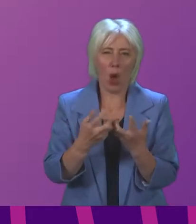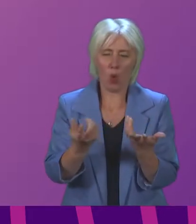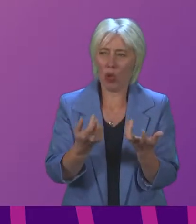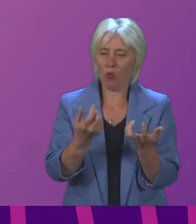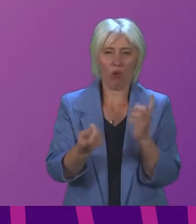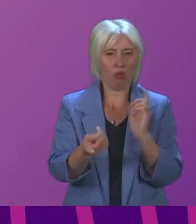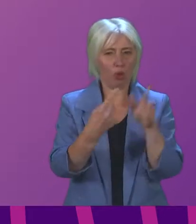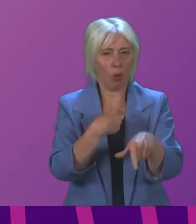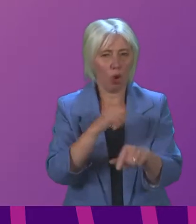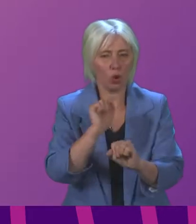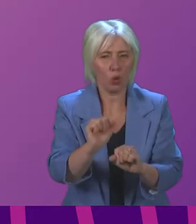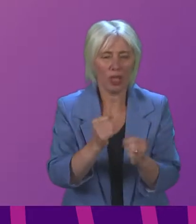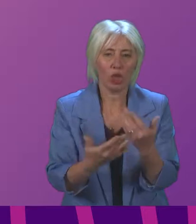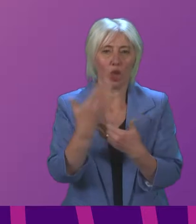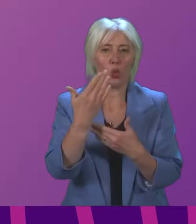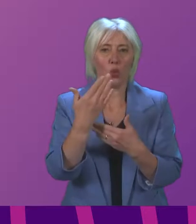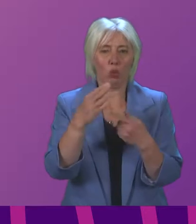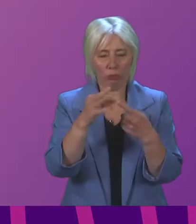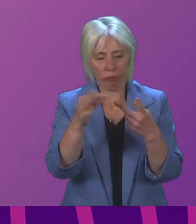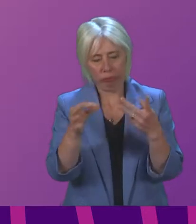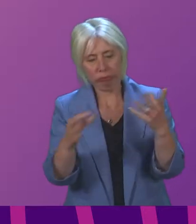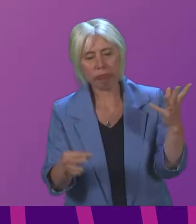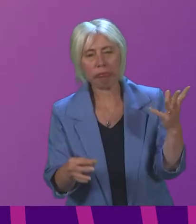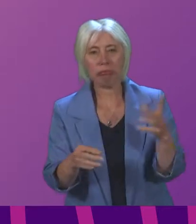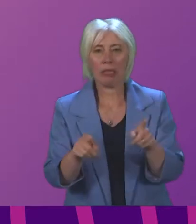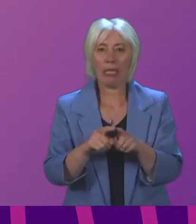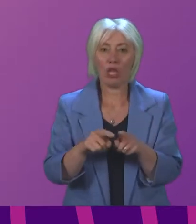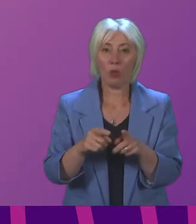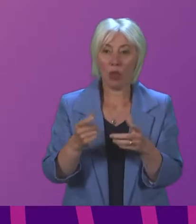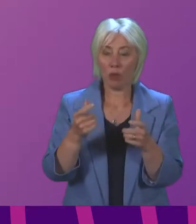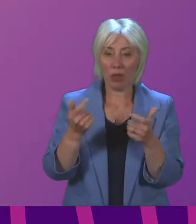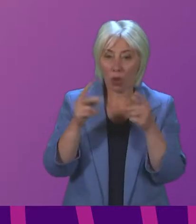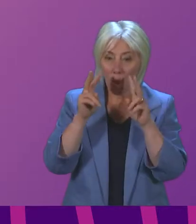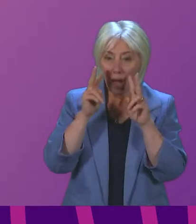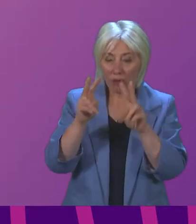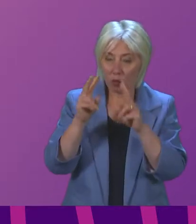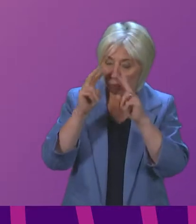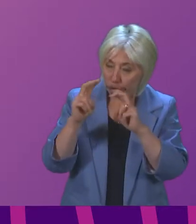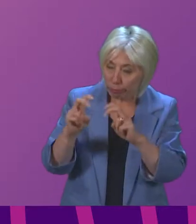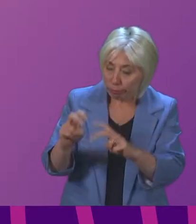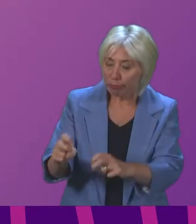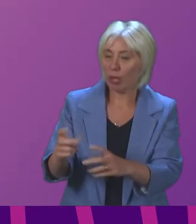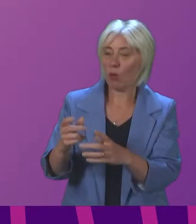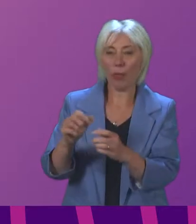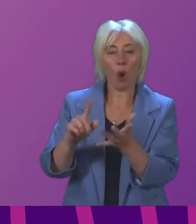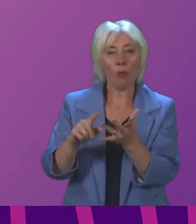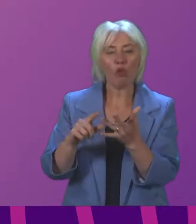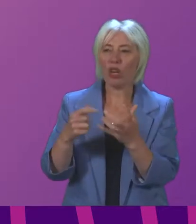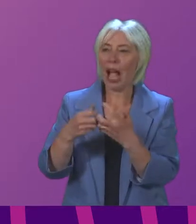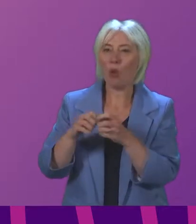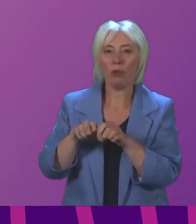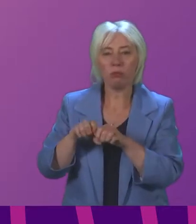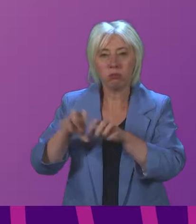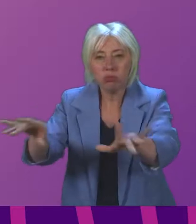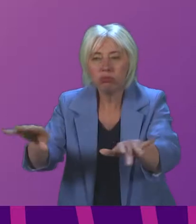response to this Covid strain while medical science investigates the Omicron strain against transmission rates against serious